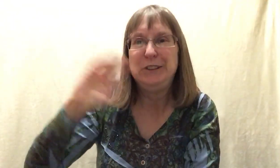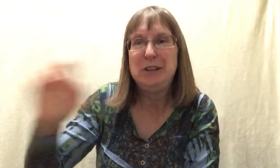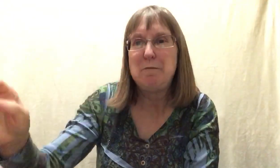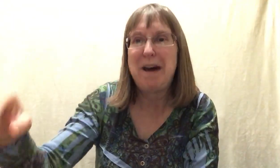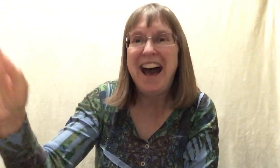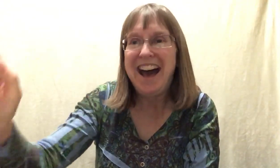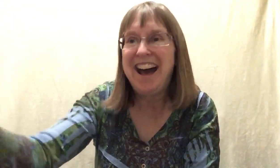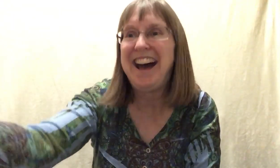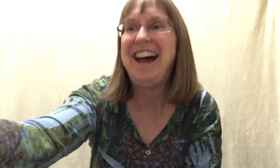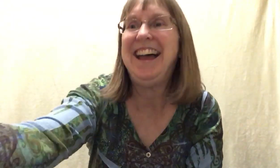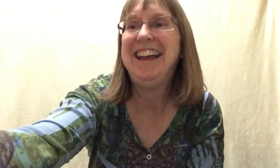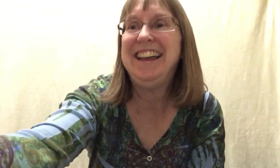Bye!